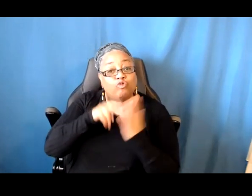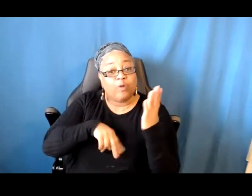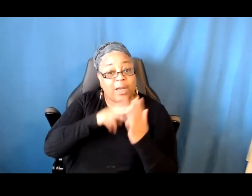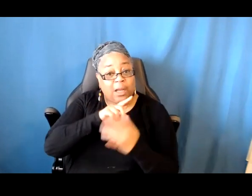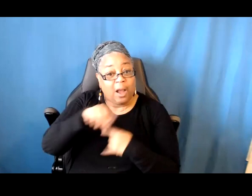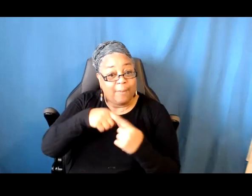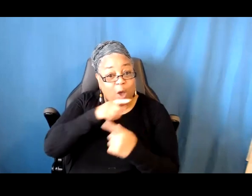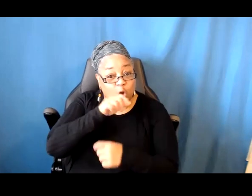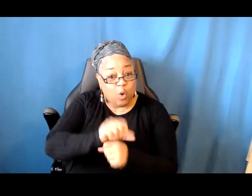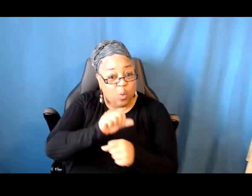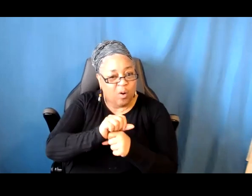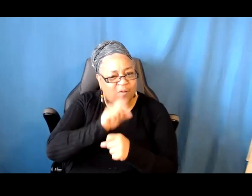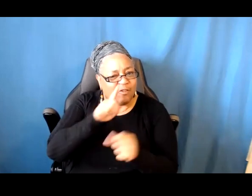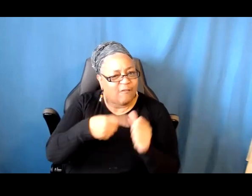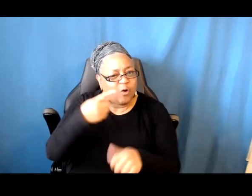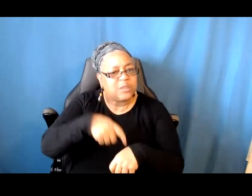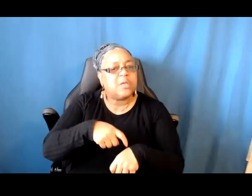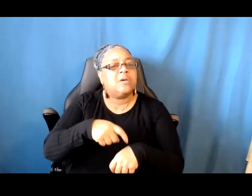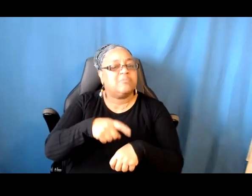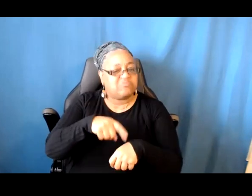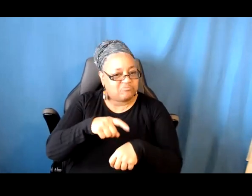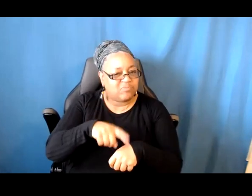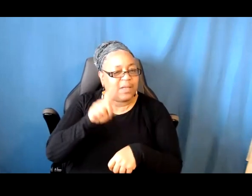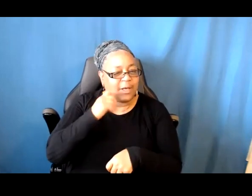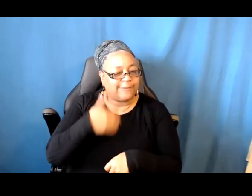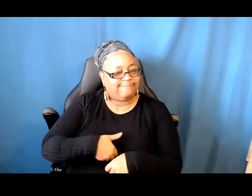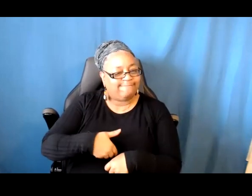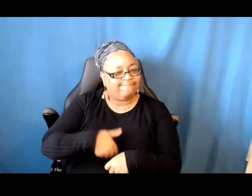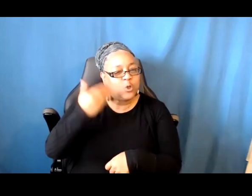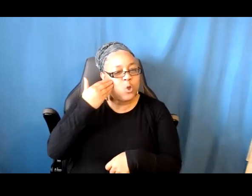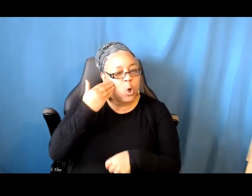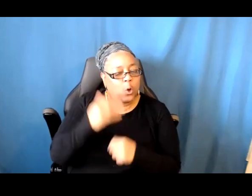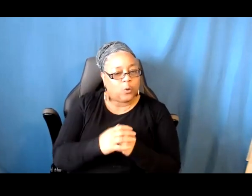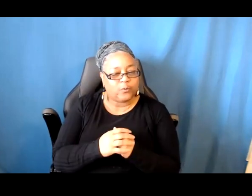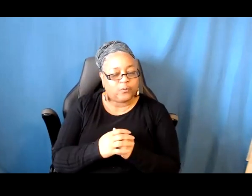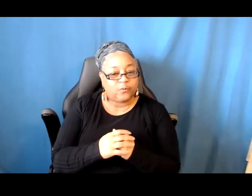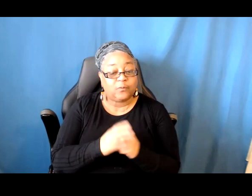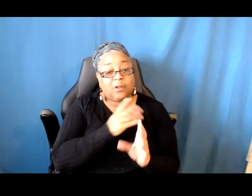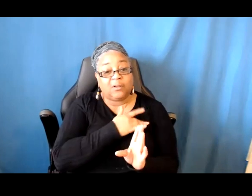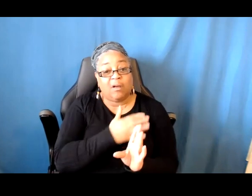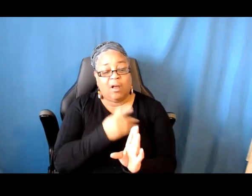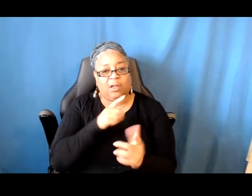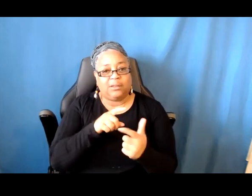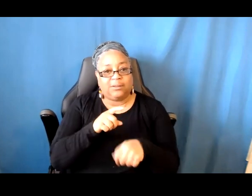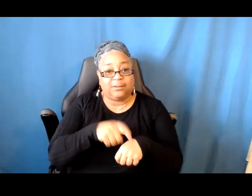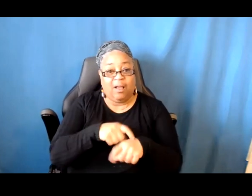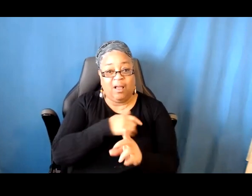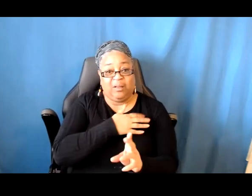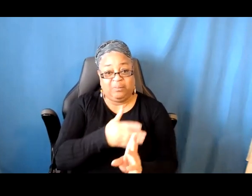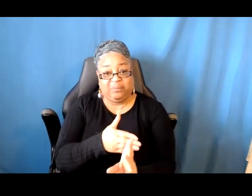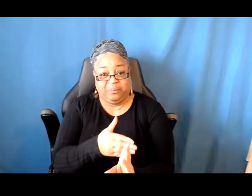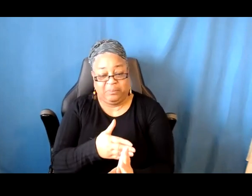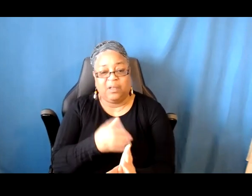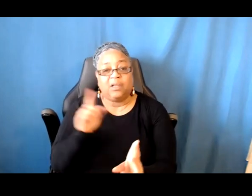All right, almost at the end of time. So someone's asking for the email